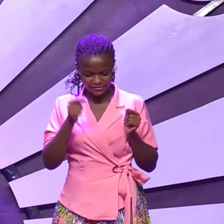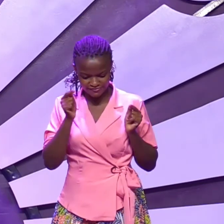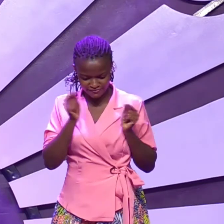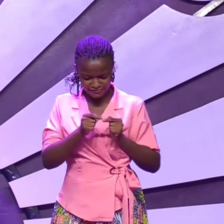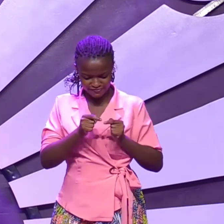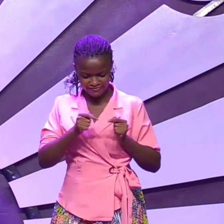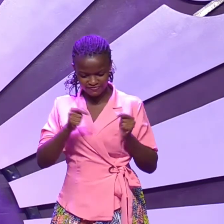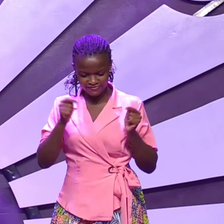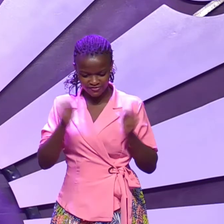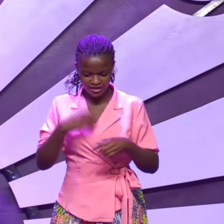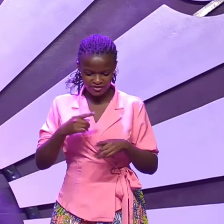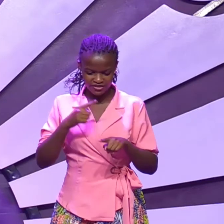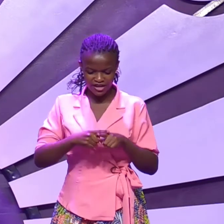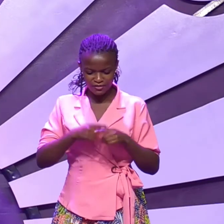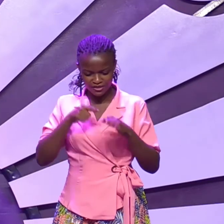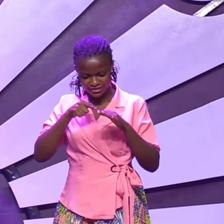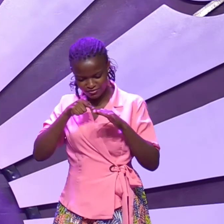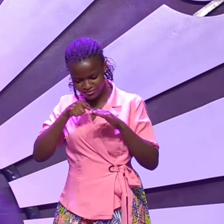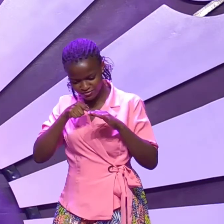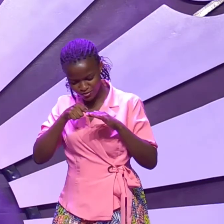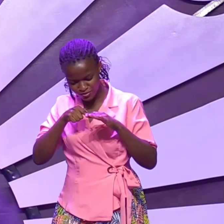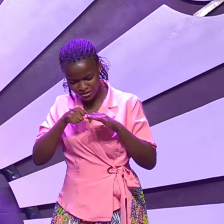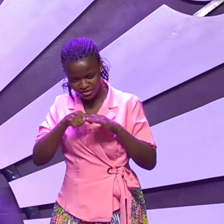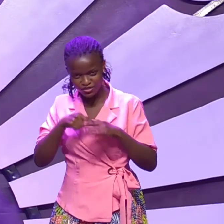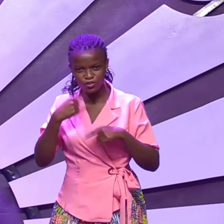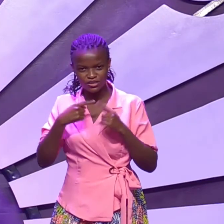and now and again he pushes it and pushes it that way